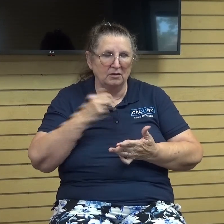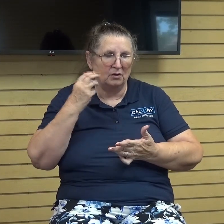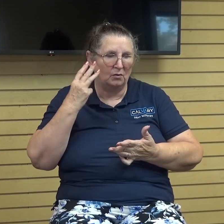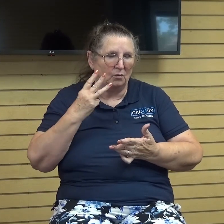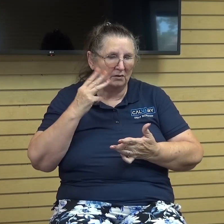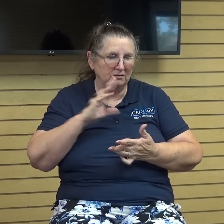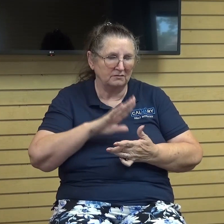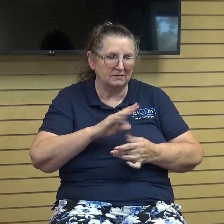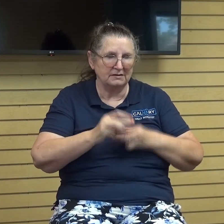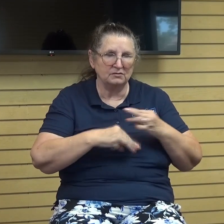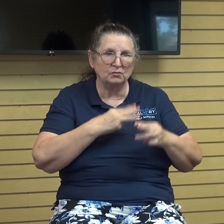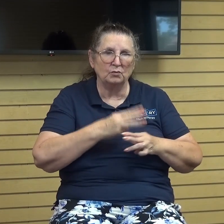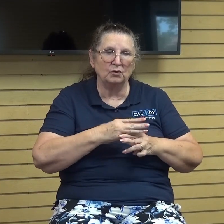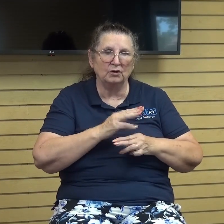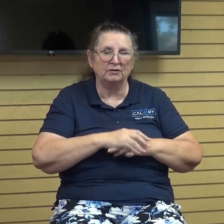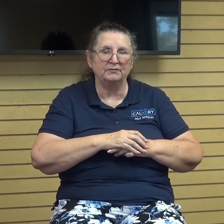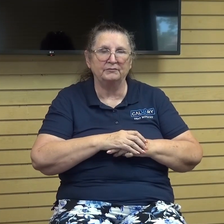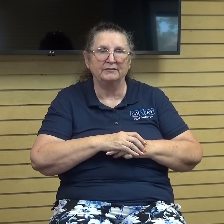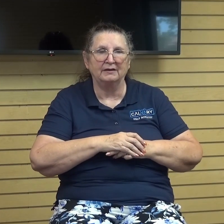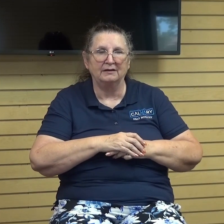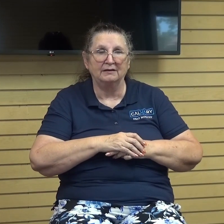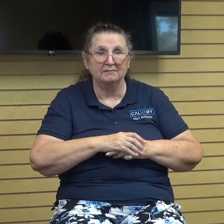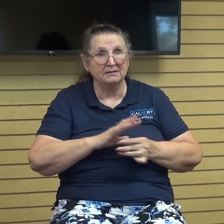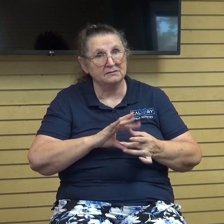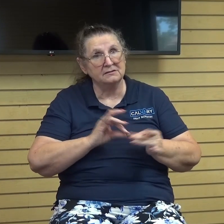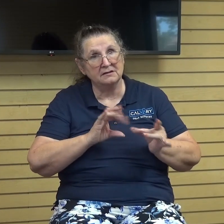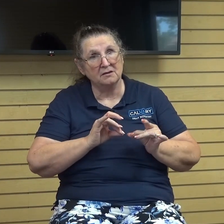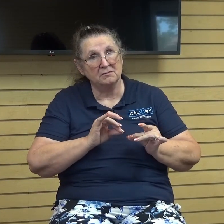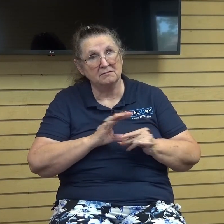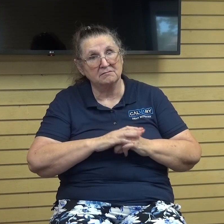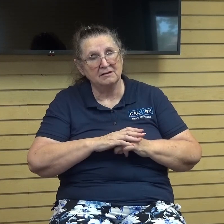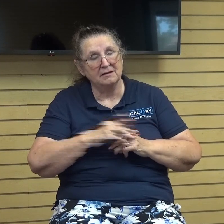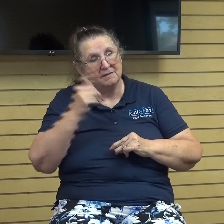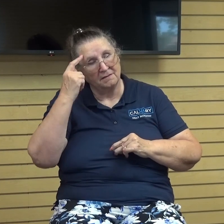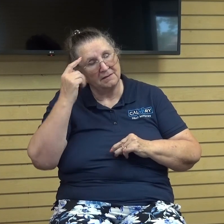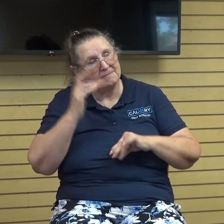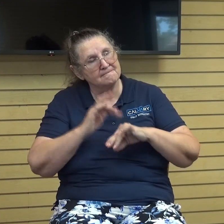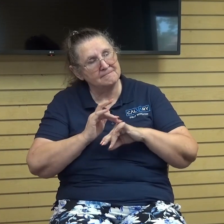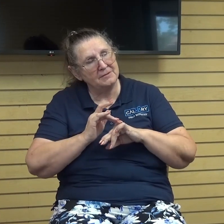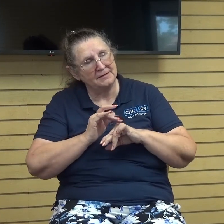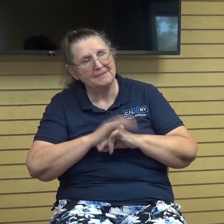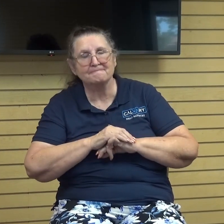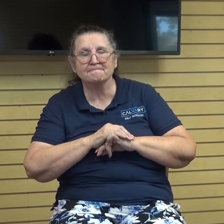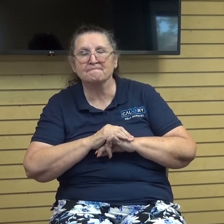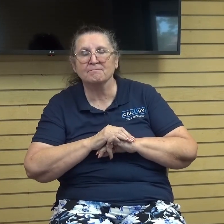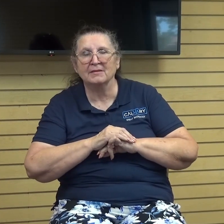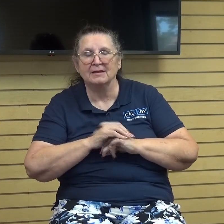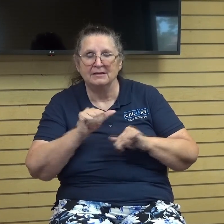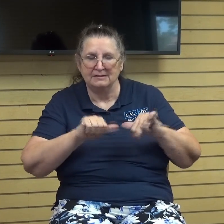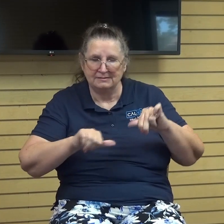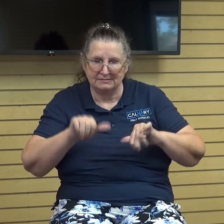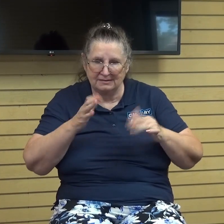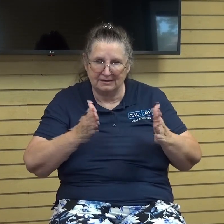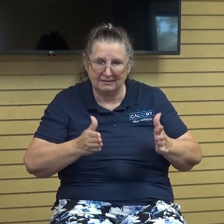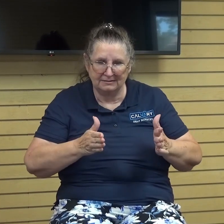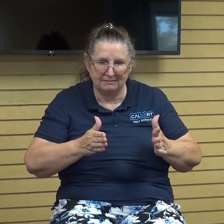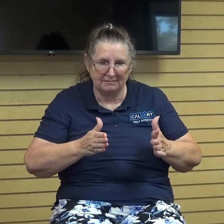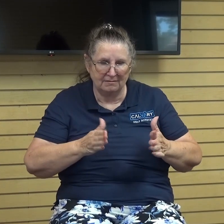that's quite a statement think about that for a moment the scientist can spend his whole career